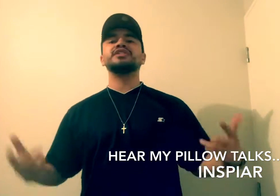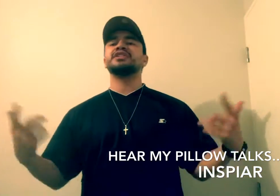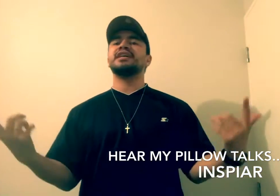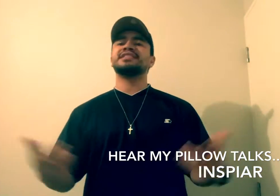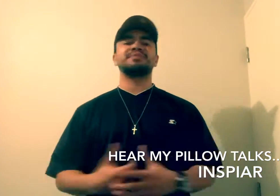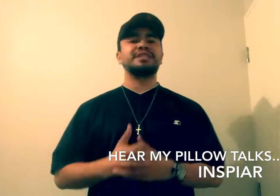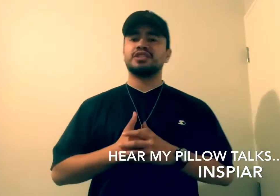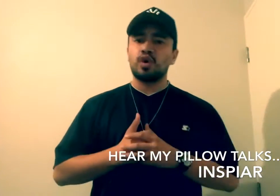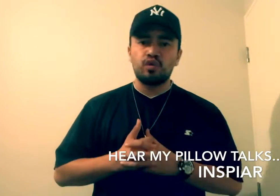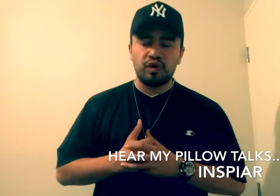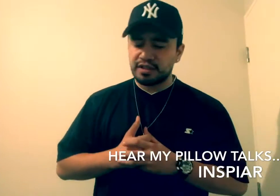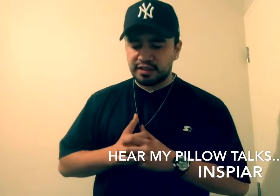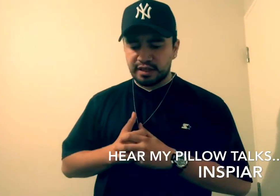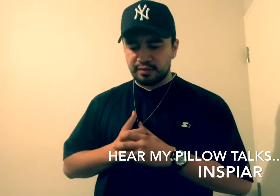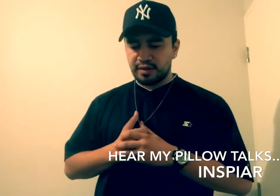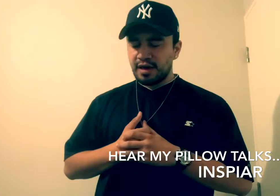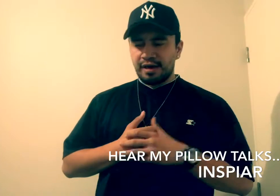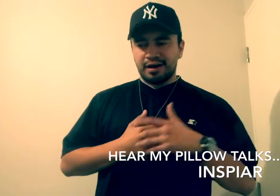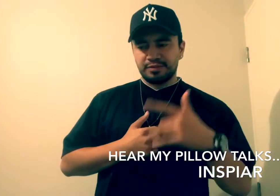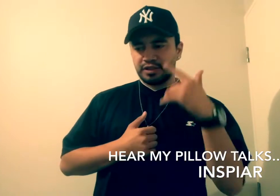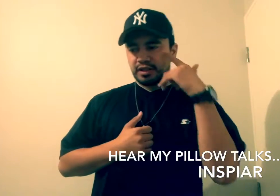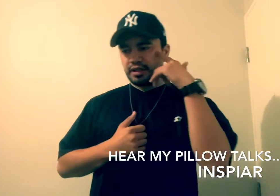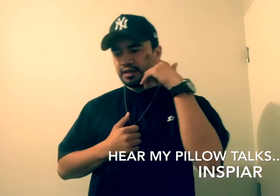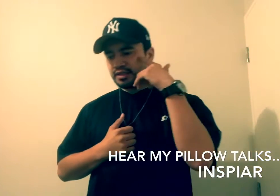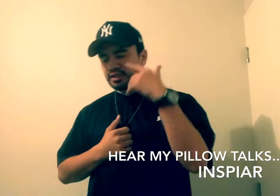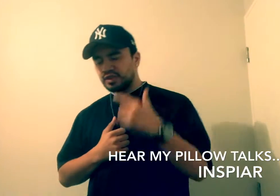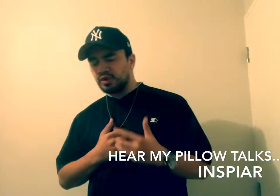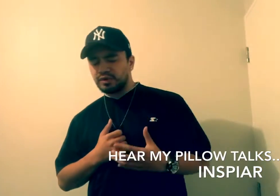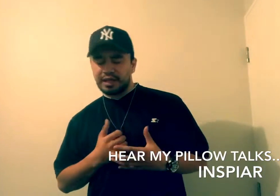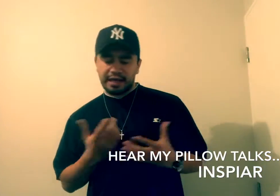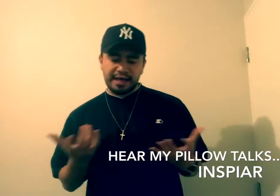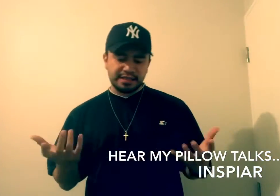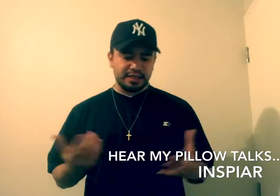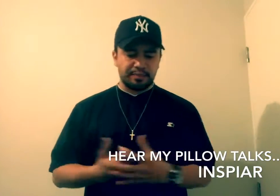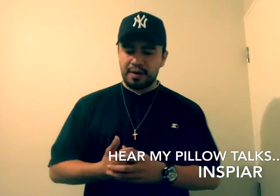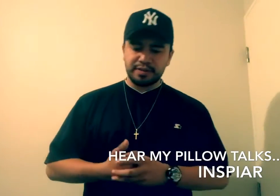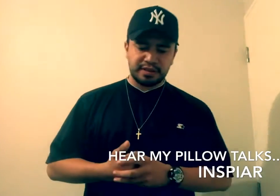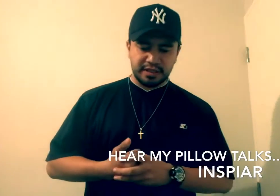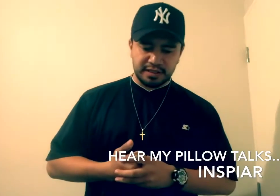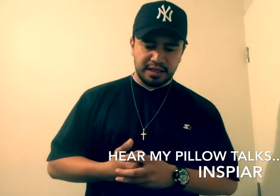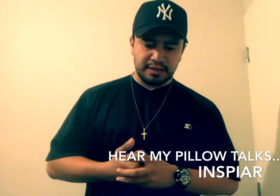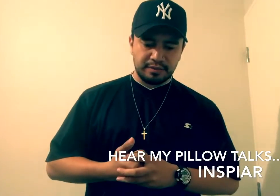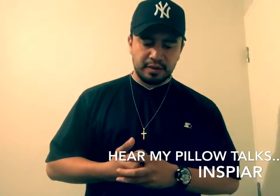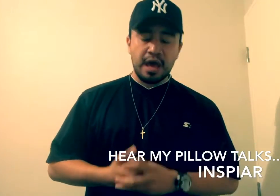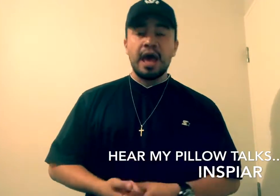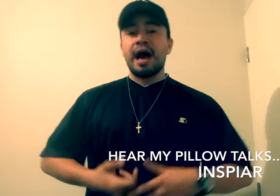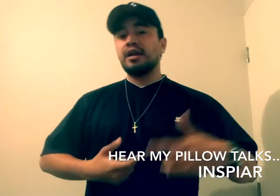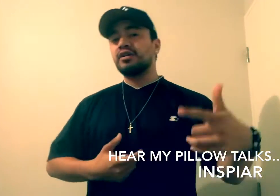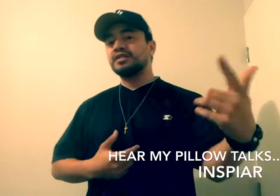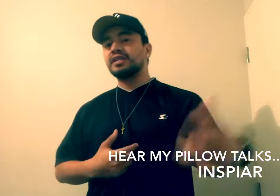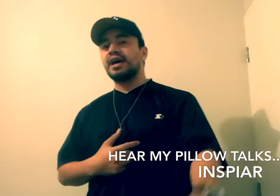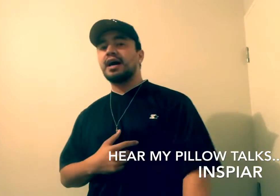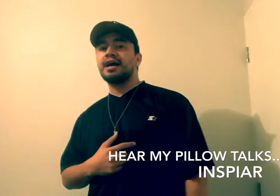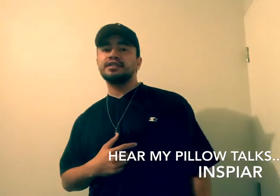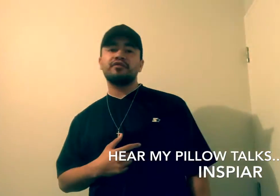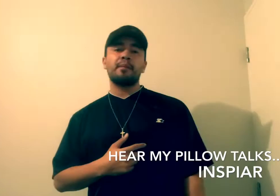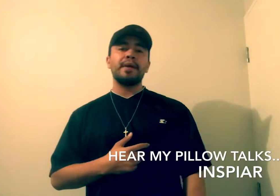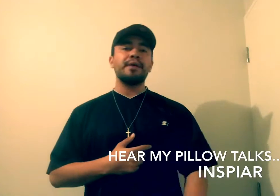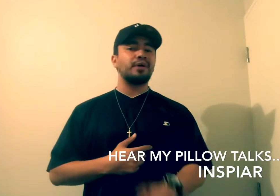these years as my soul runs deep I'm just an innocent soul that lies to the puppeteer's keep I look into the eyes of a man but